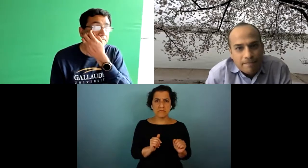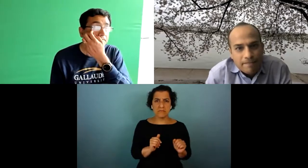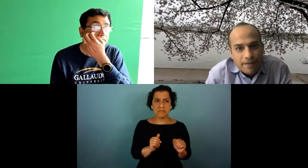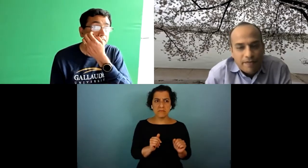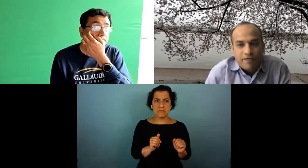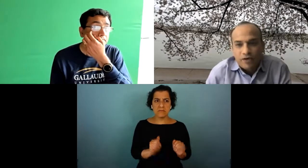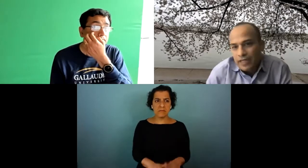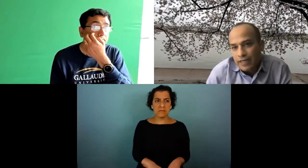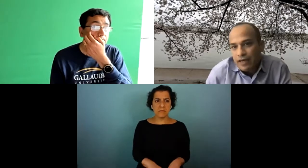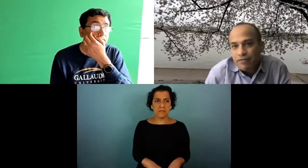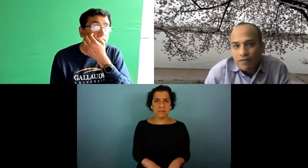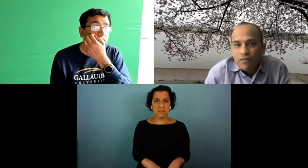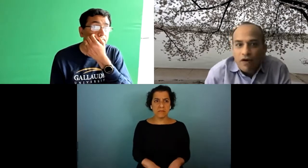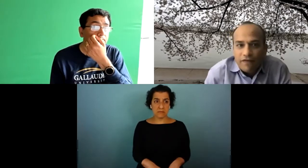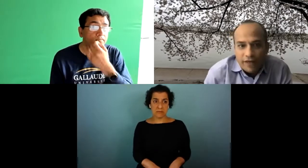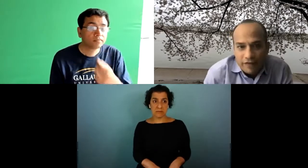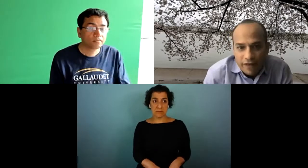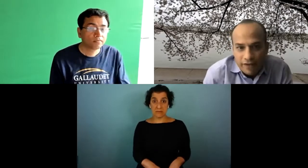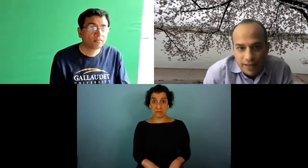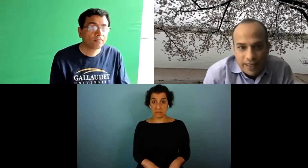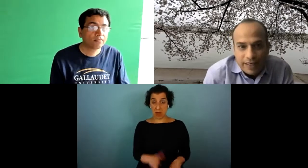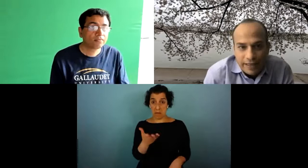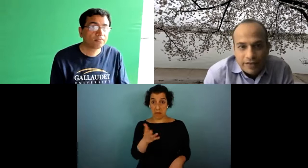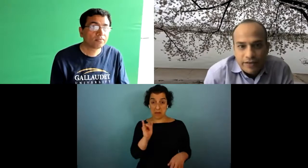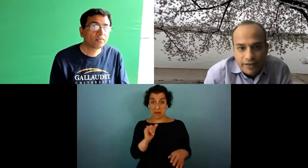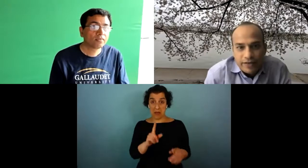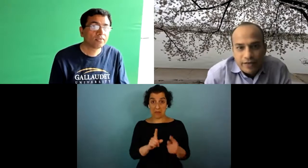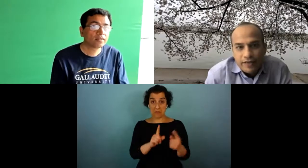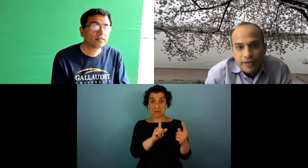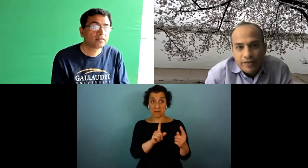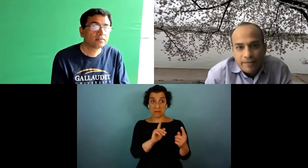okay maybe we could take that offline i'll try to answer that later